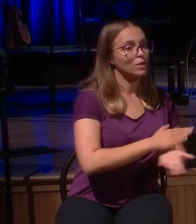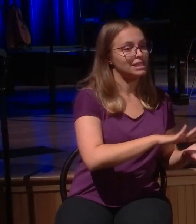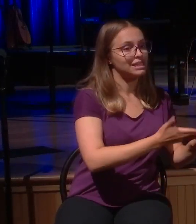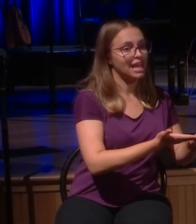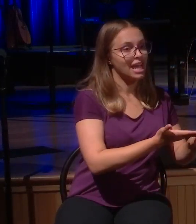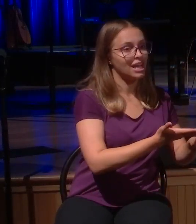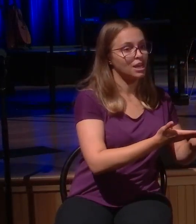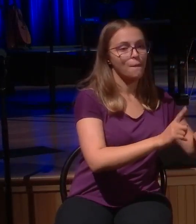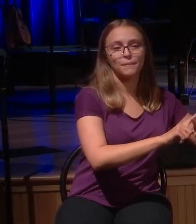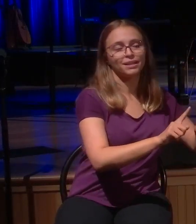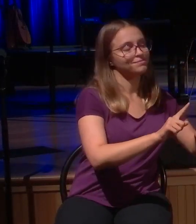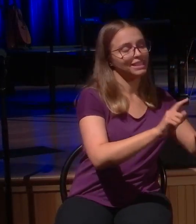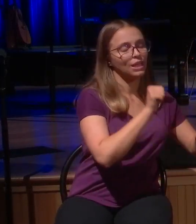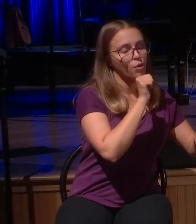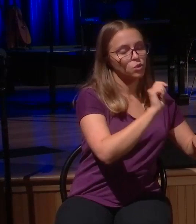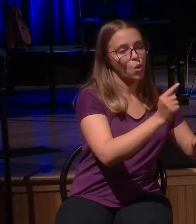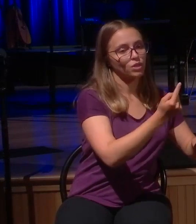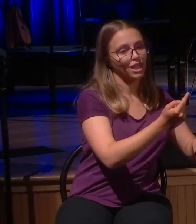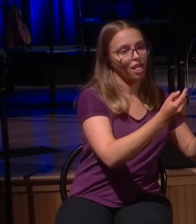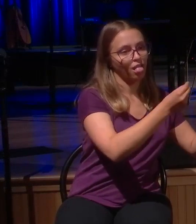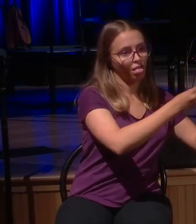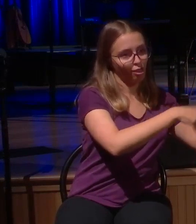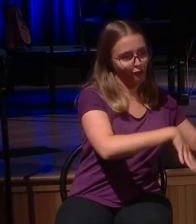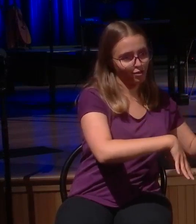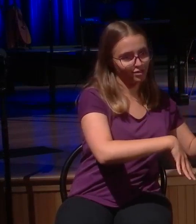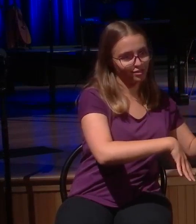the condition of sinners? New Hope, biblically the answer, lost.